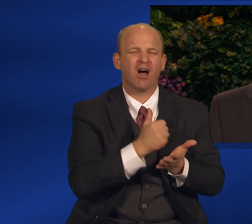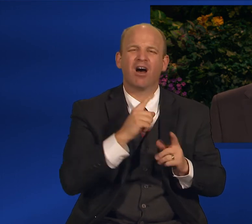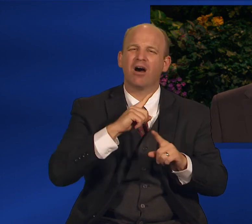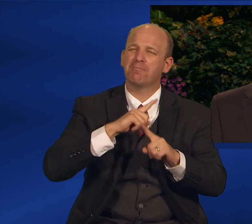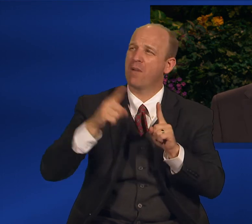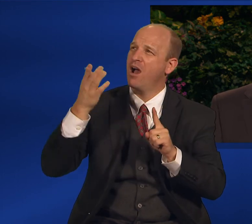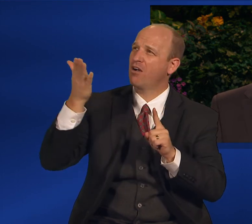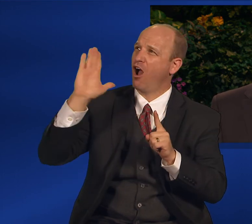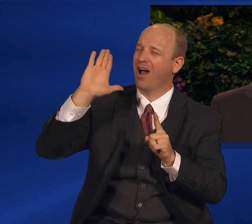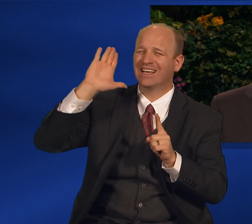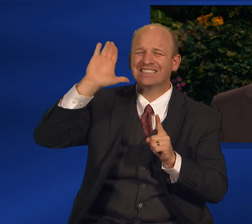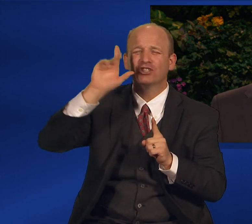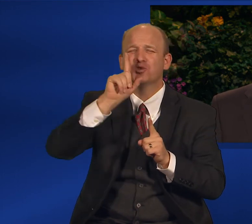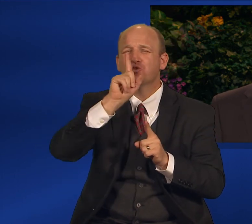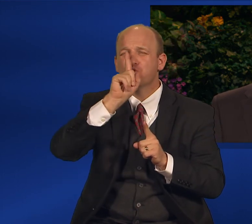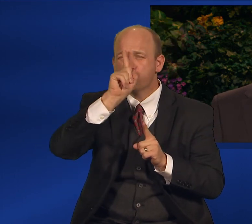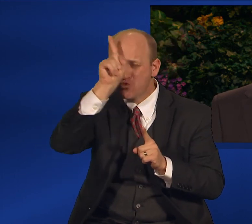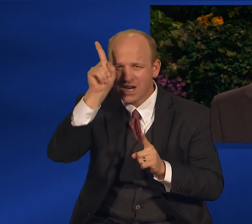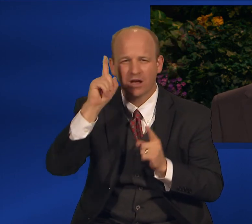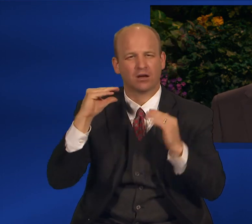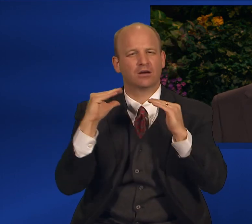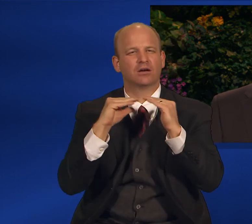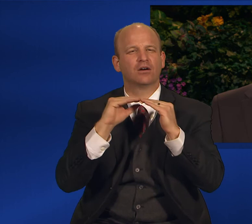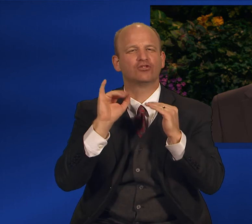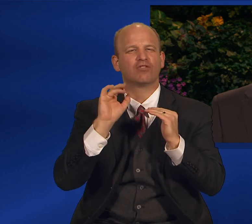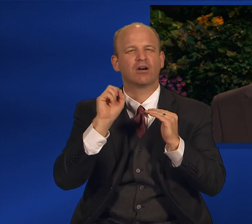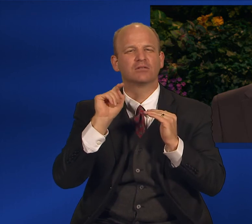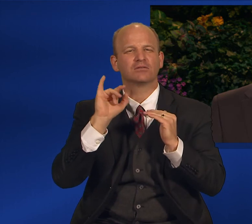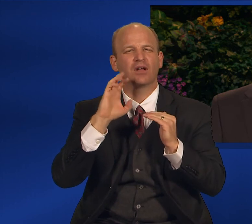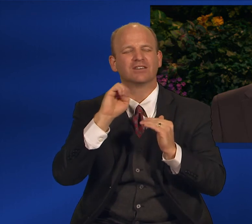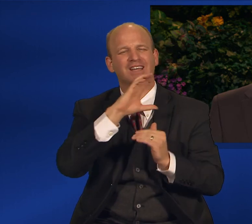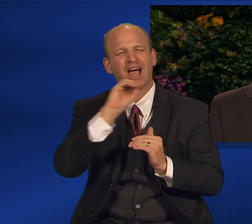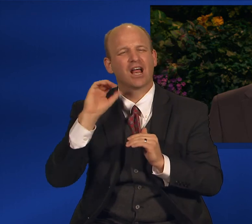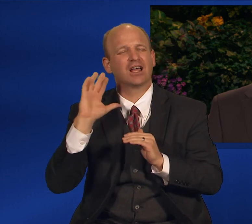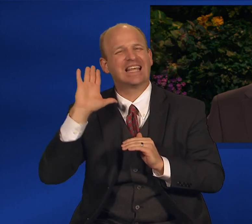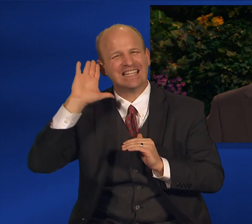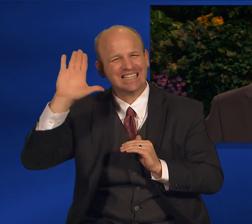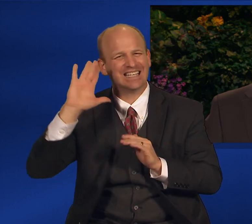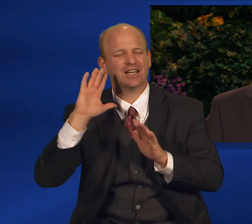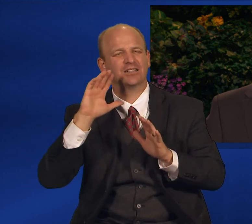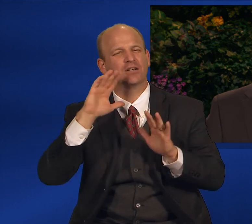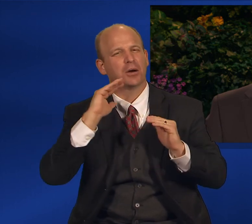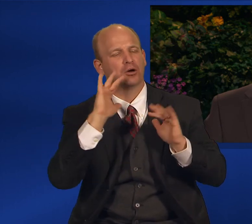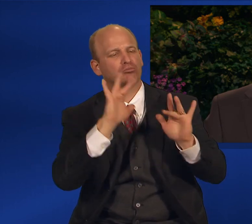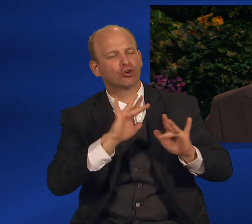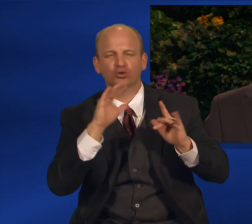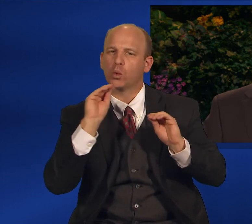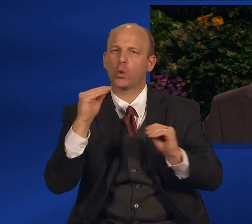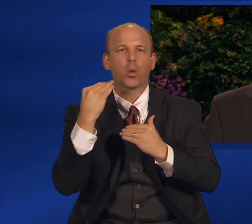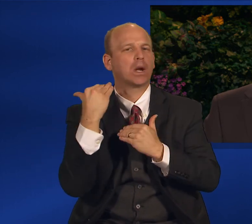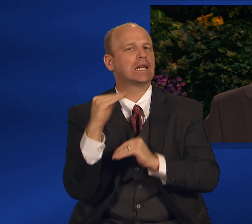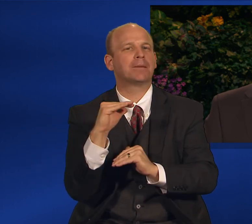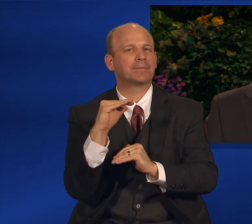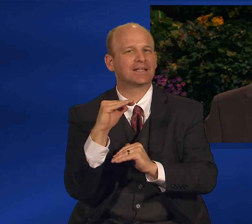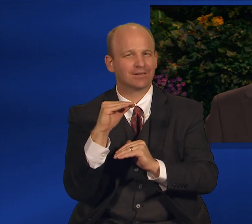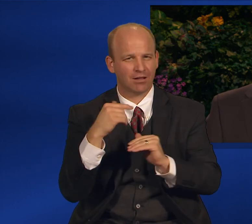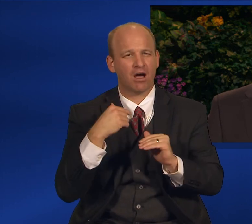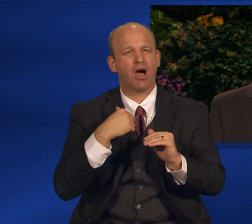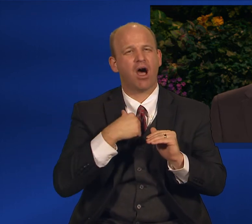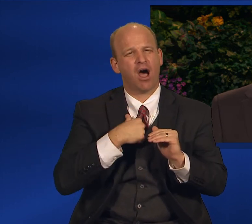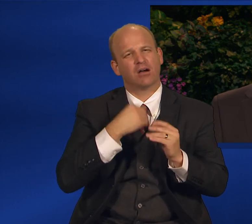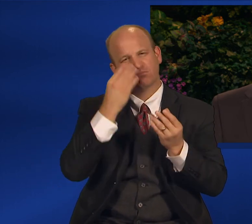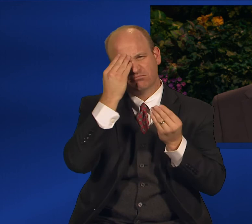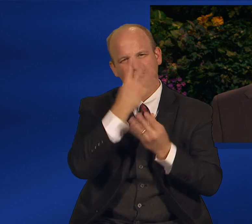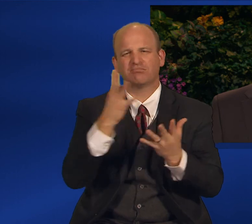infinite mercy. Ultimate redemption is in Jesus Christ and in Him alone. I humbly